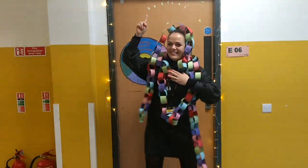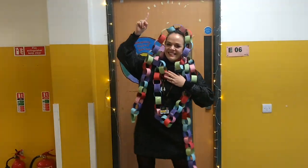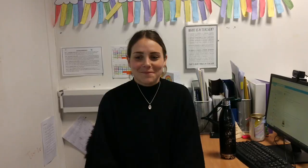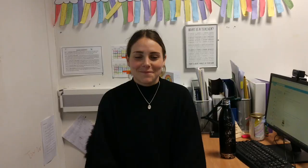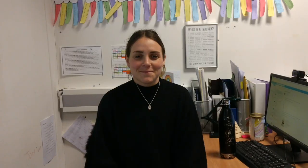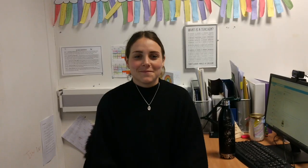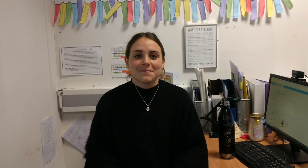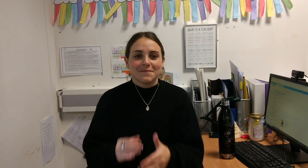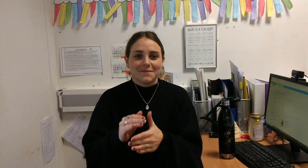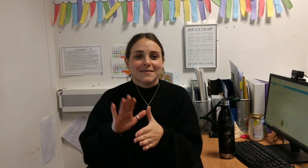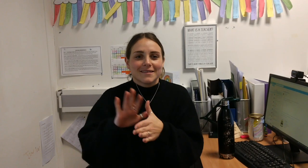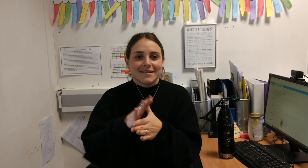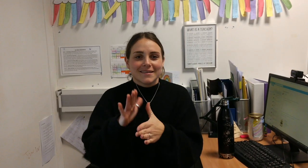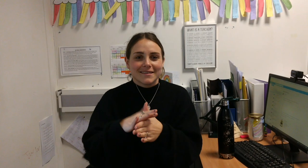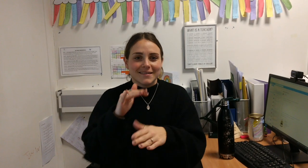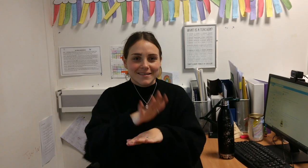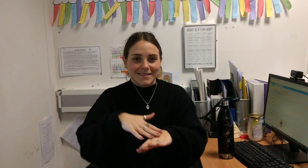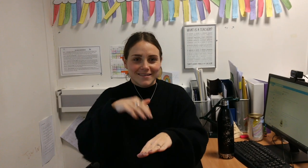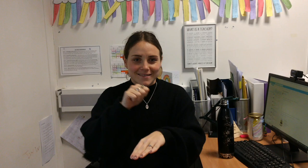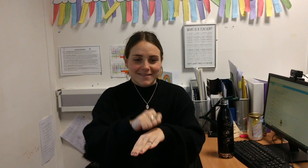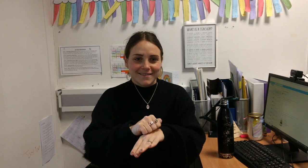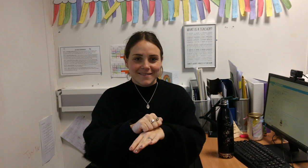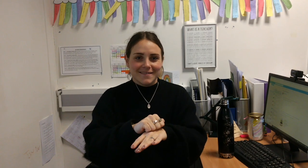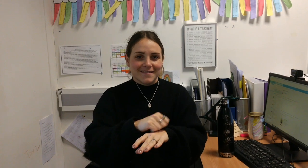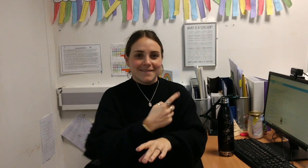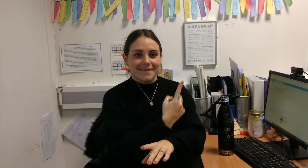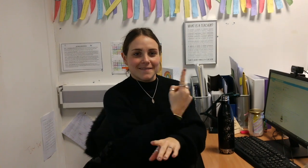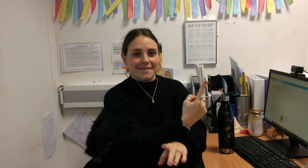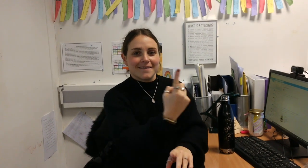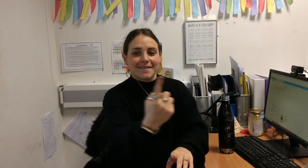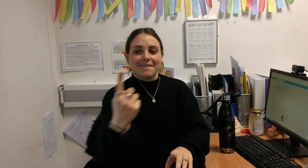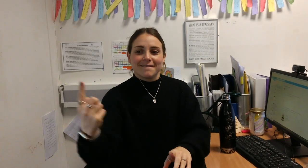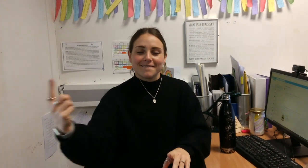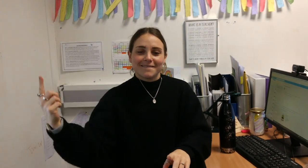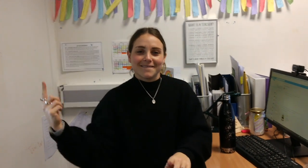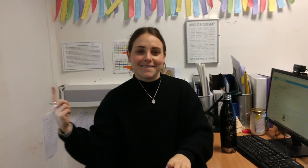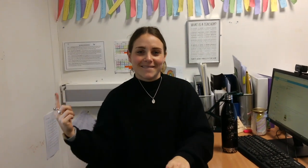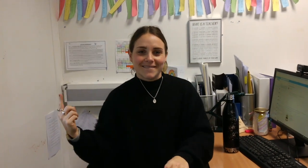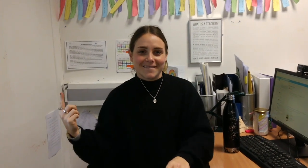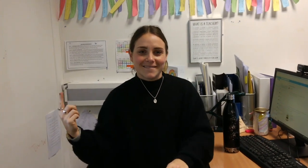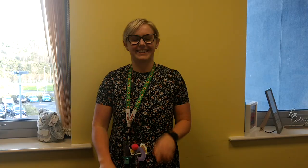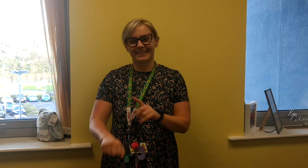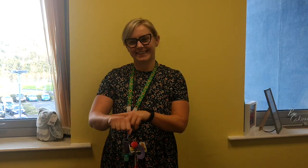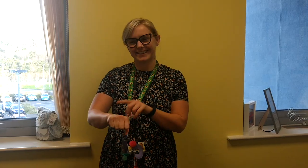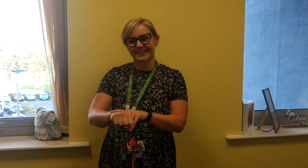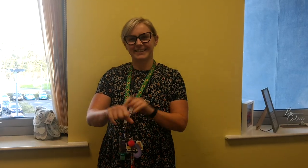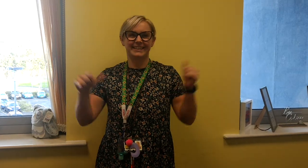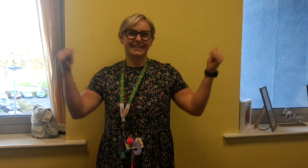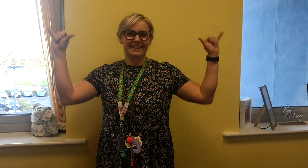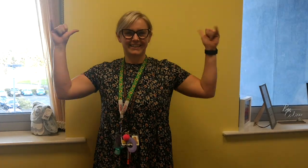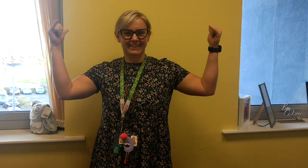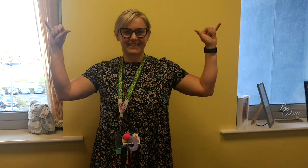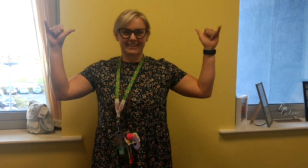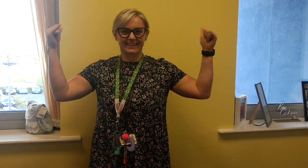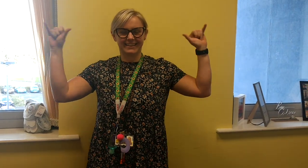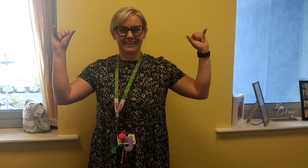Merry Christmas, everyone! Time for parties